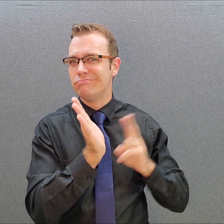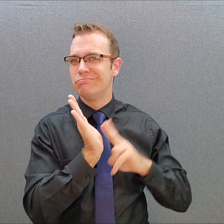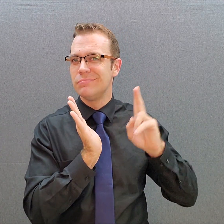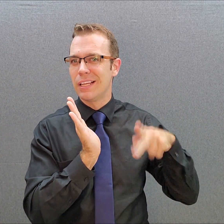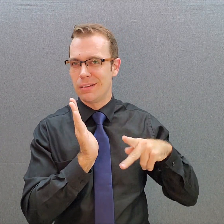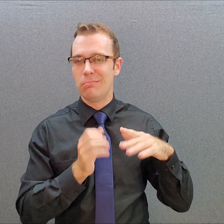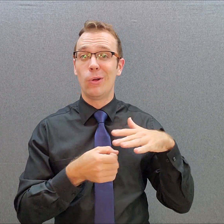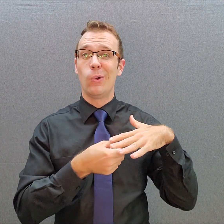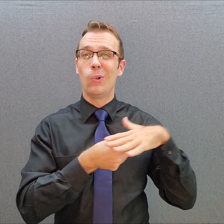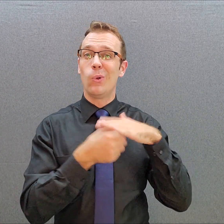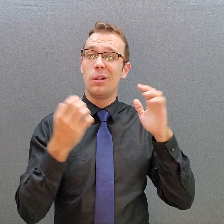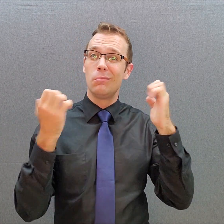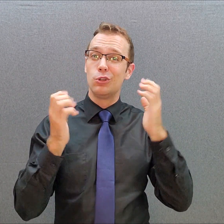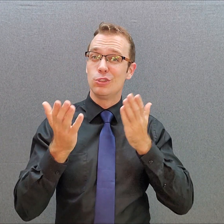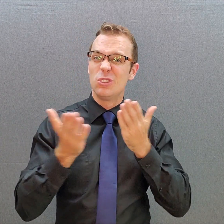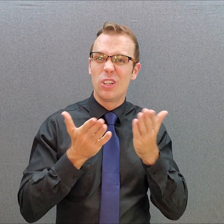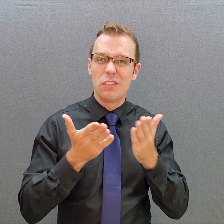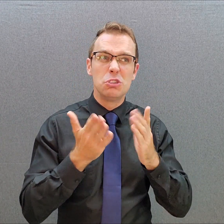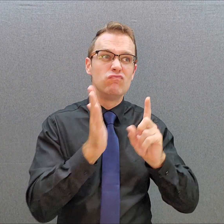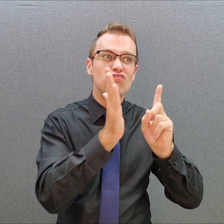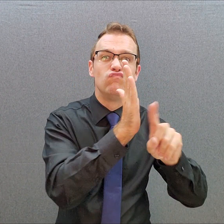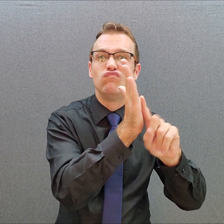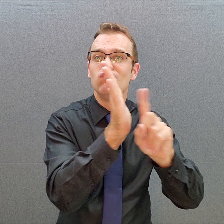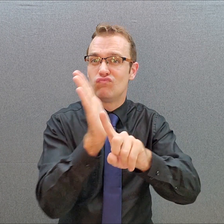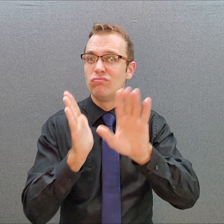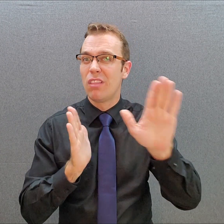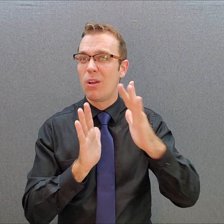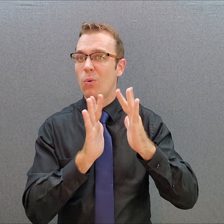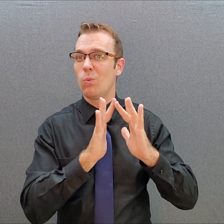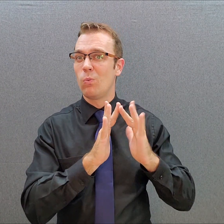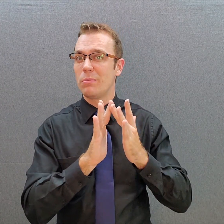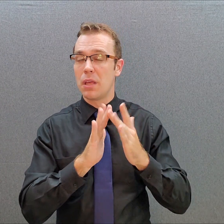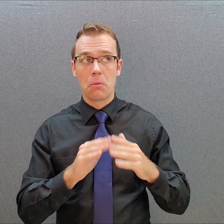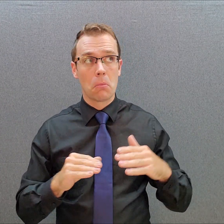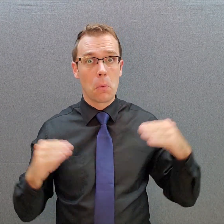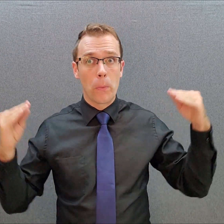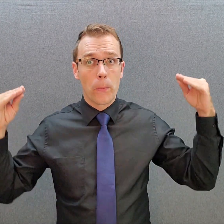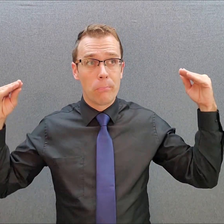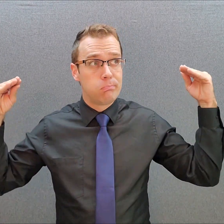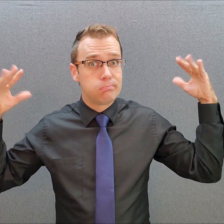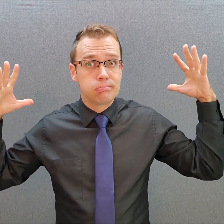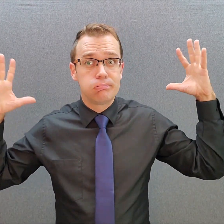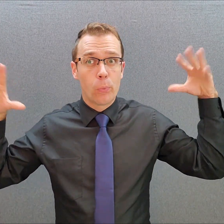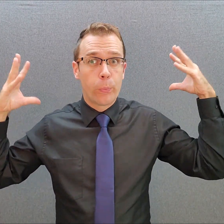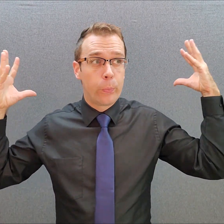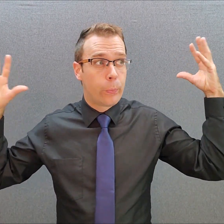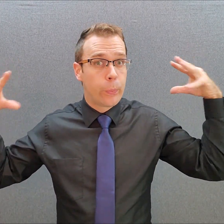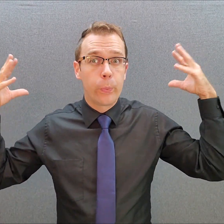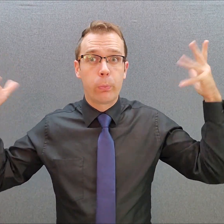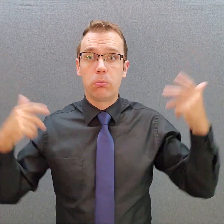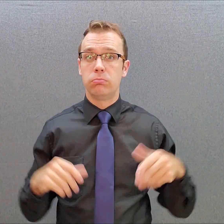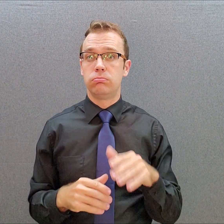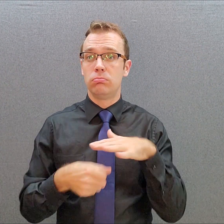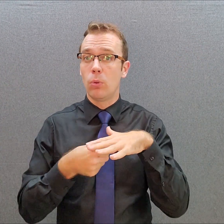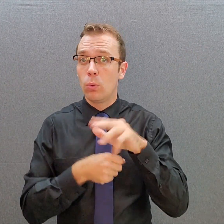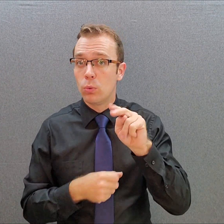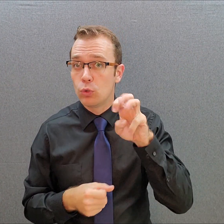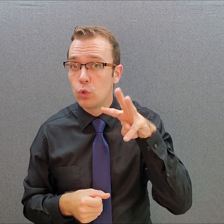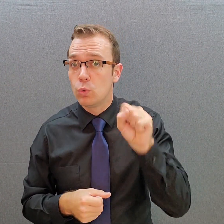emergency services websites. Listen for warning sirens. Watch the local news. Visit